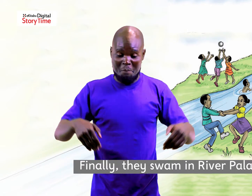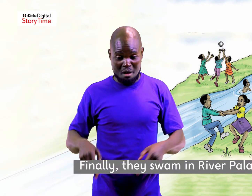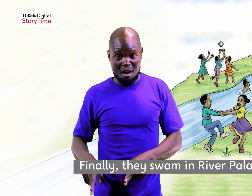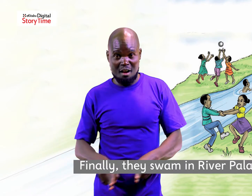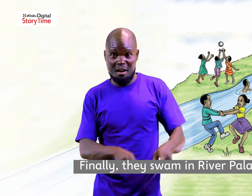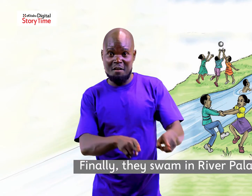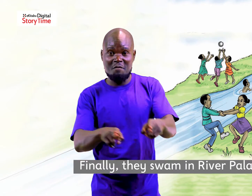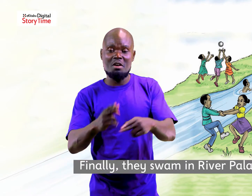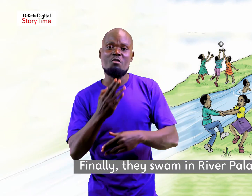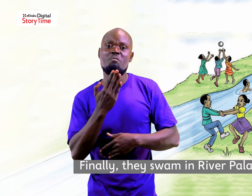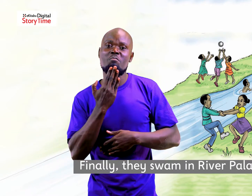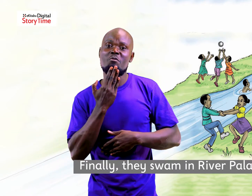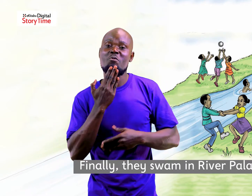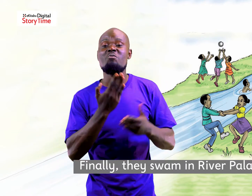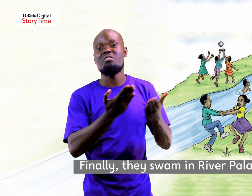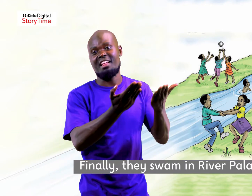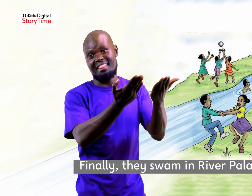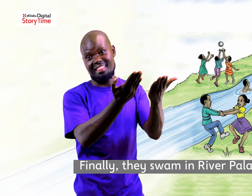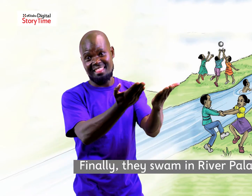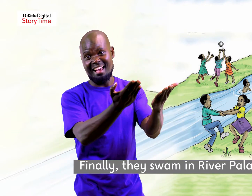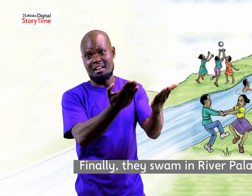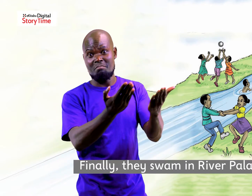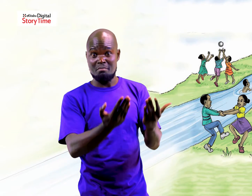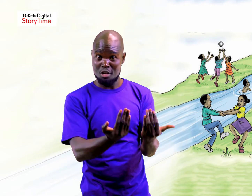they swam in river pala